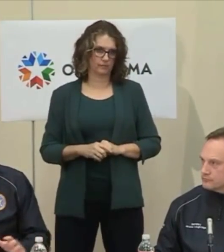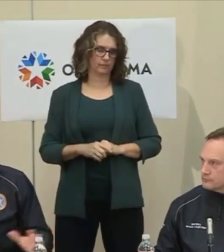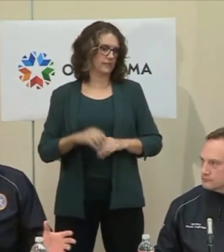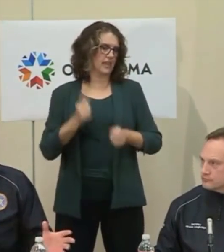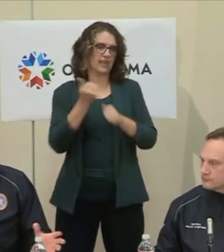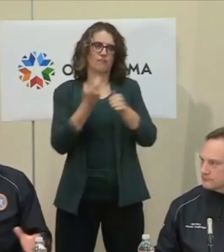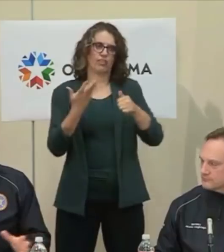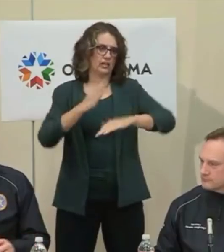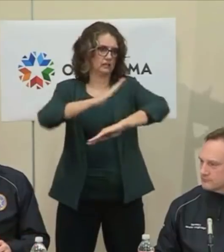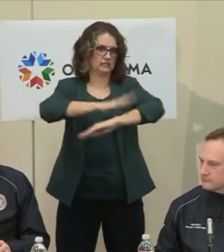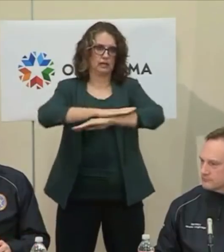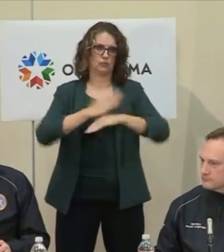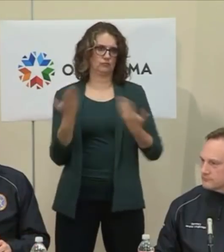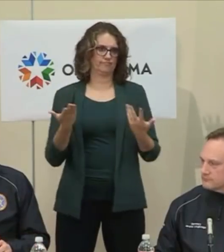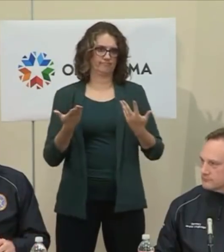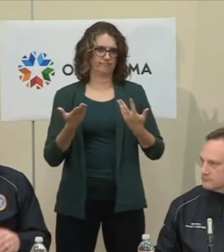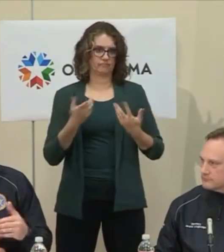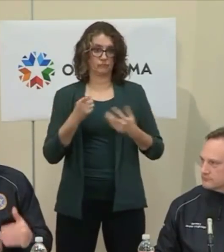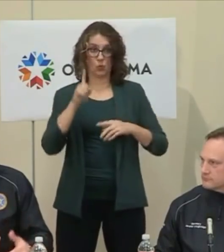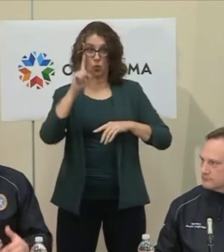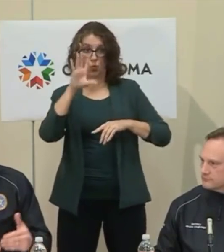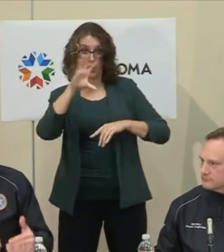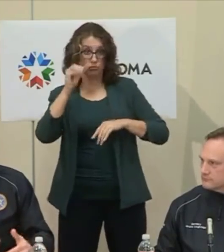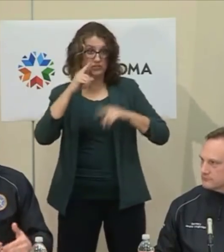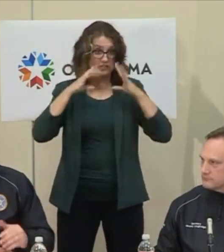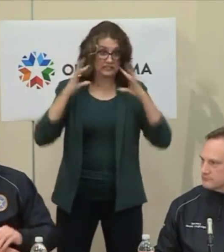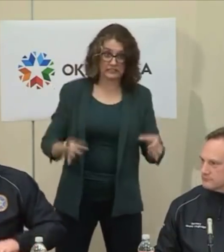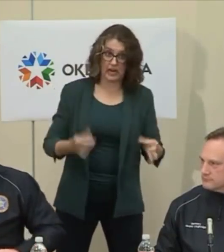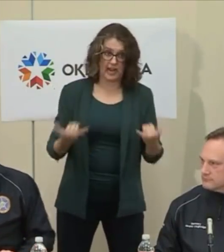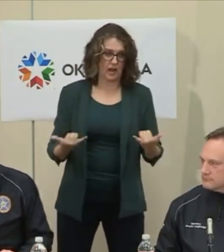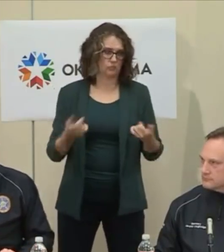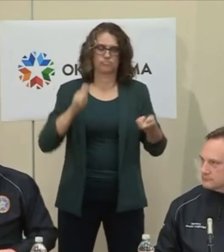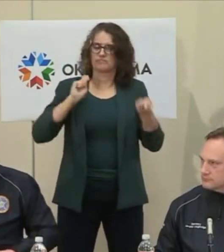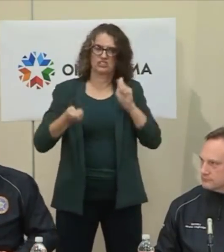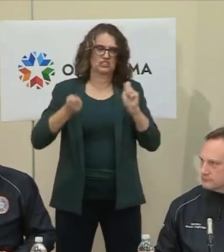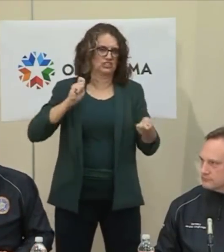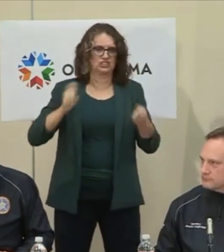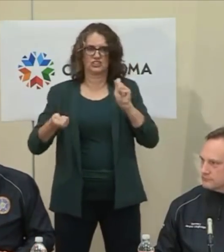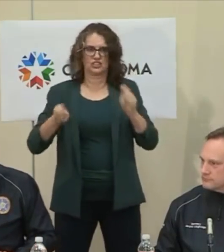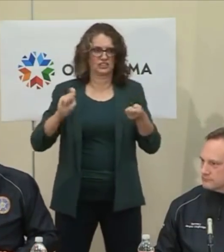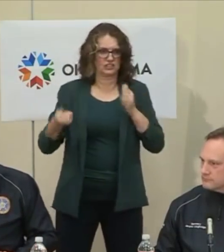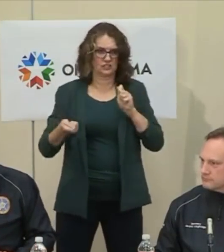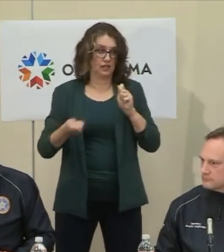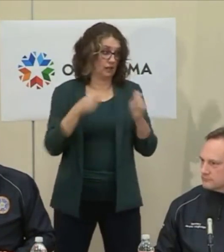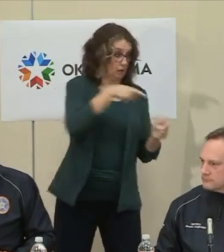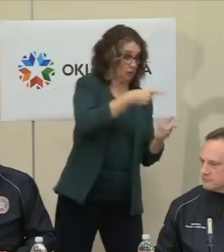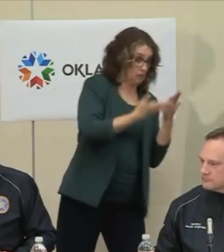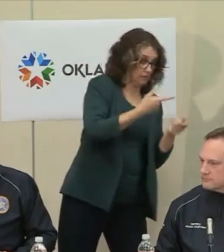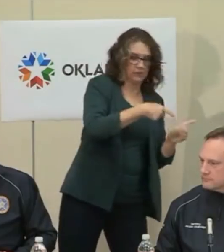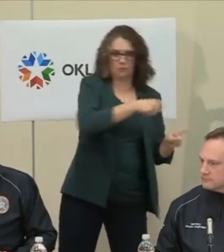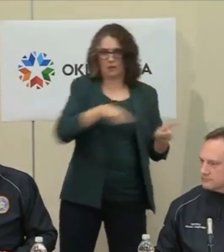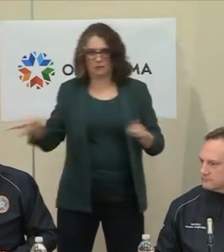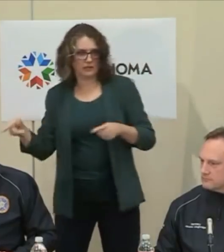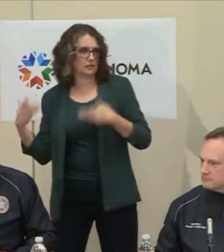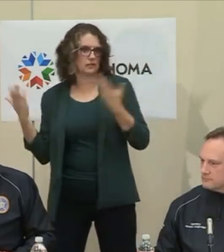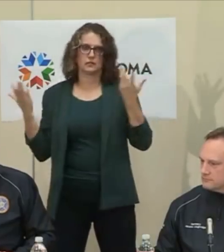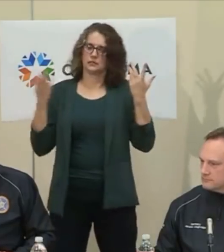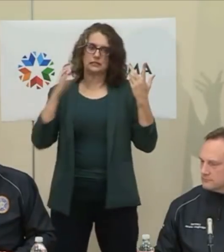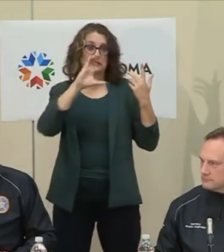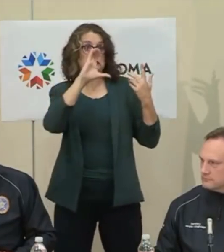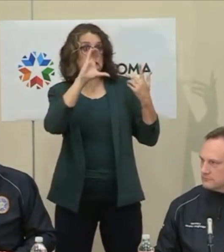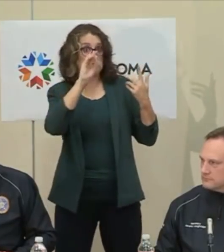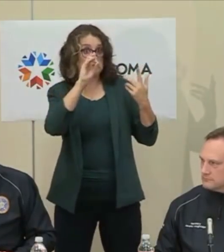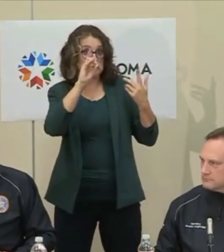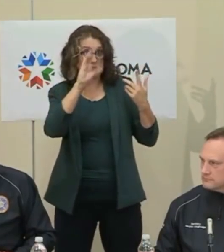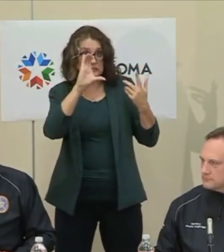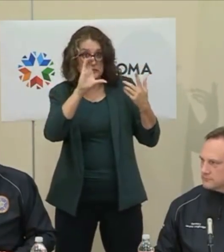in uncharted territory. This is changing so rapidly as the CDC gives more recommendations to us. So we'll take that